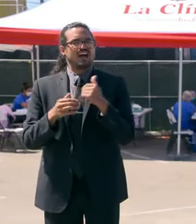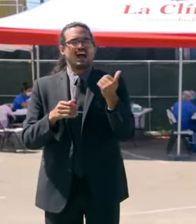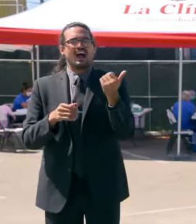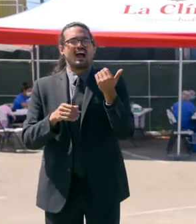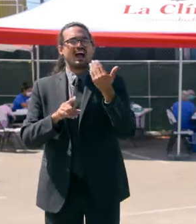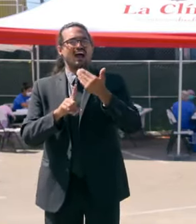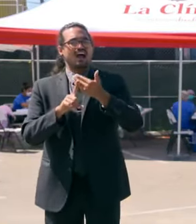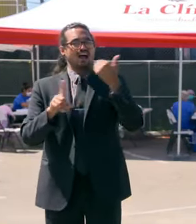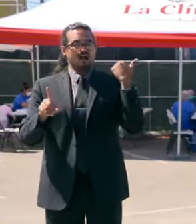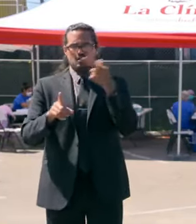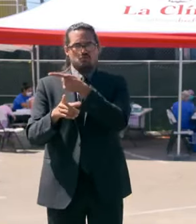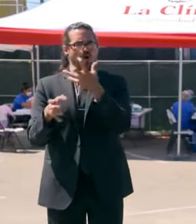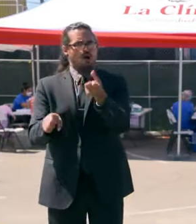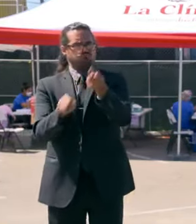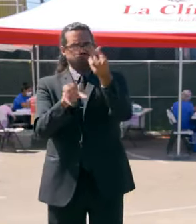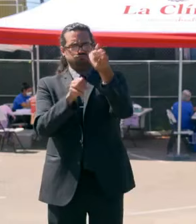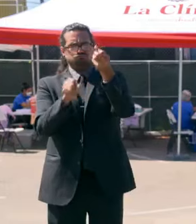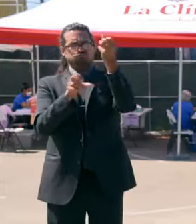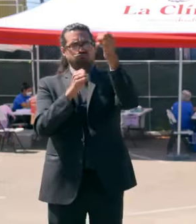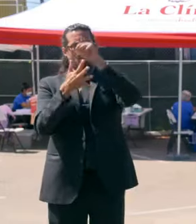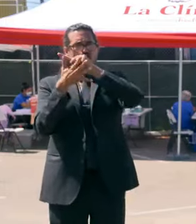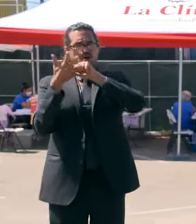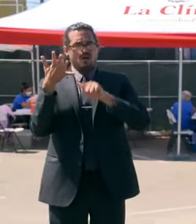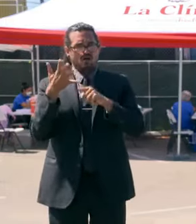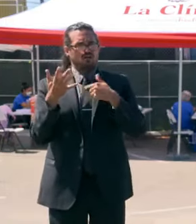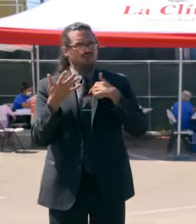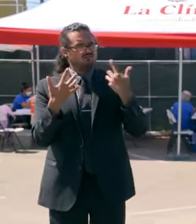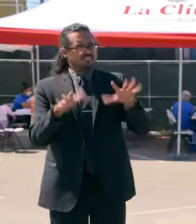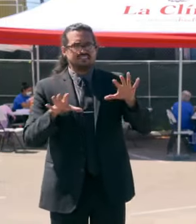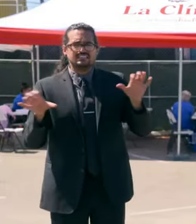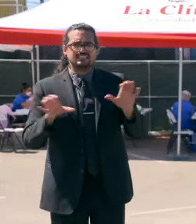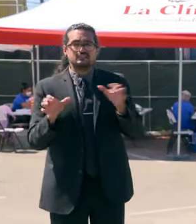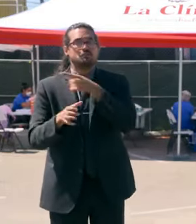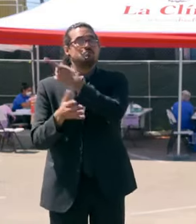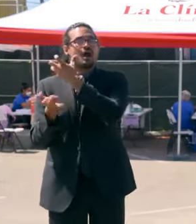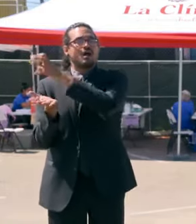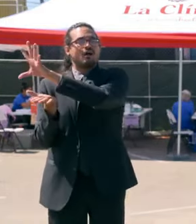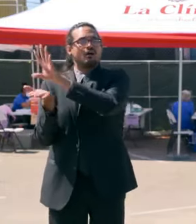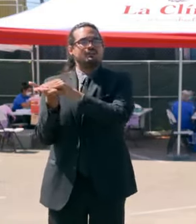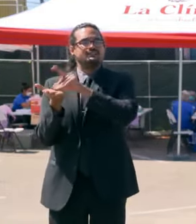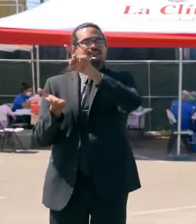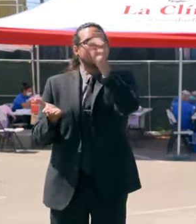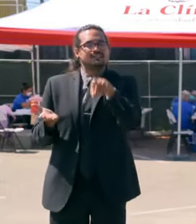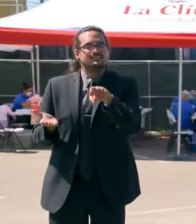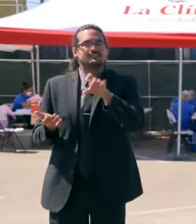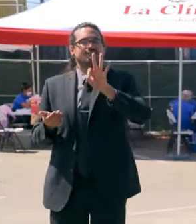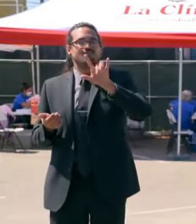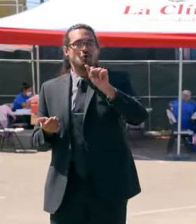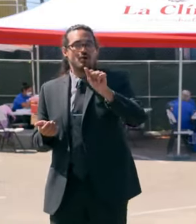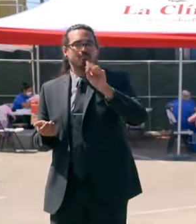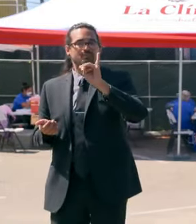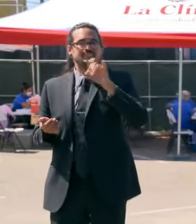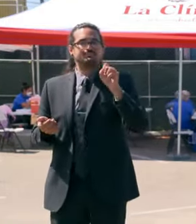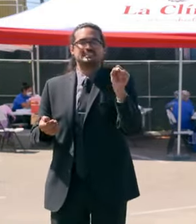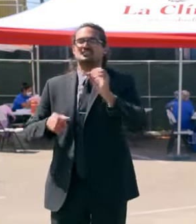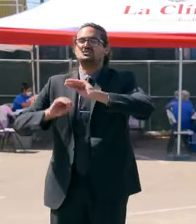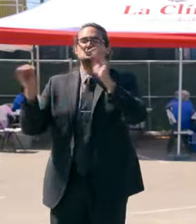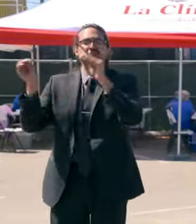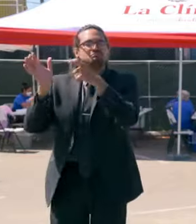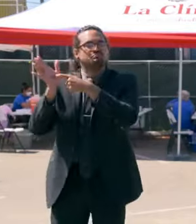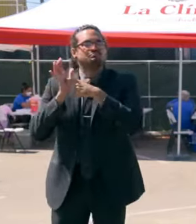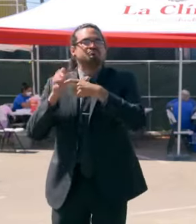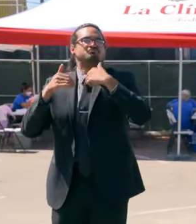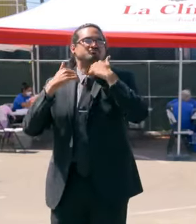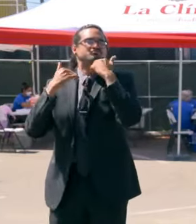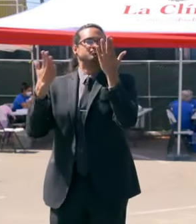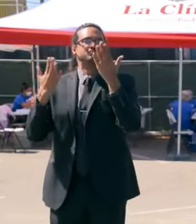model is Texas and Florida and Mississippi. And I hope people pause and just consider the life and